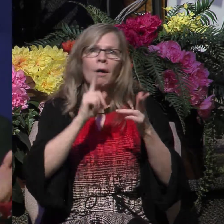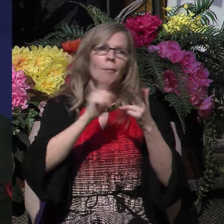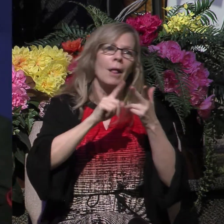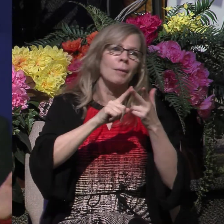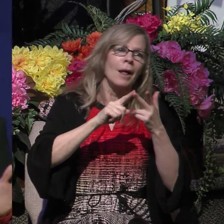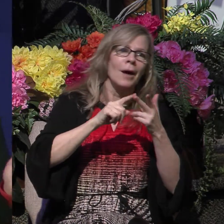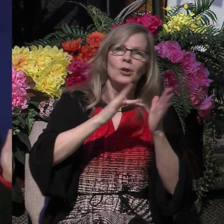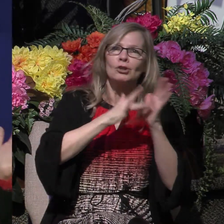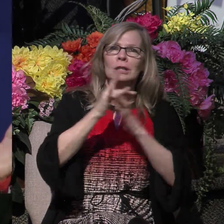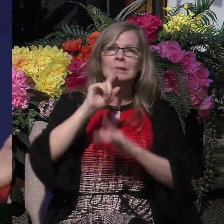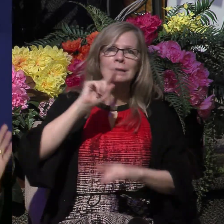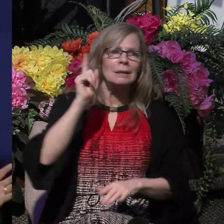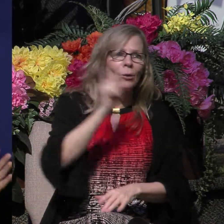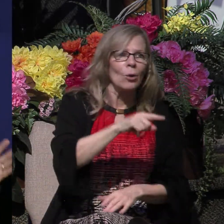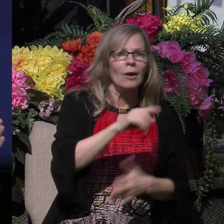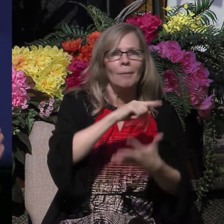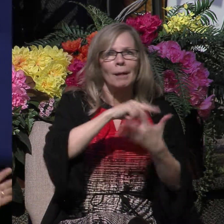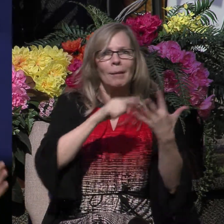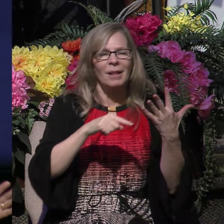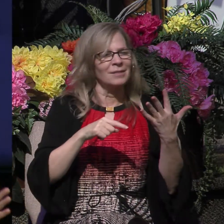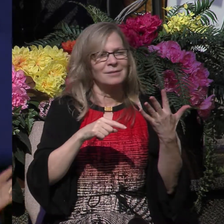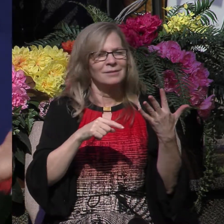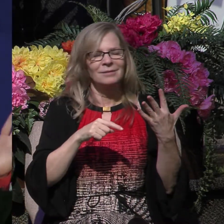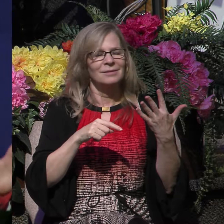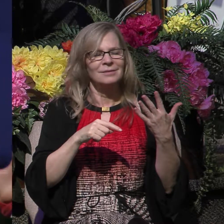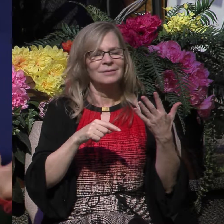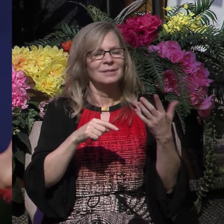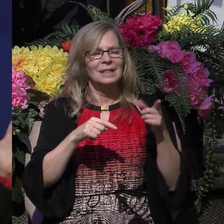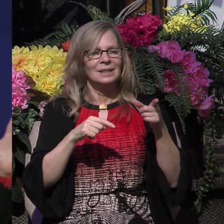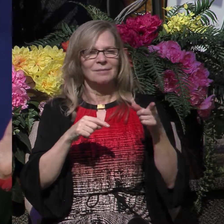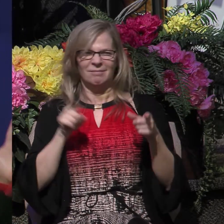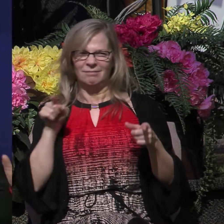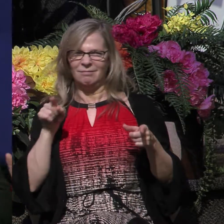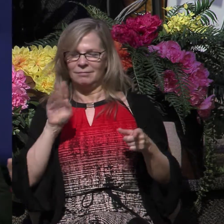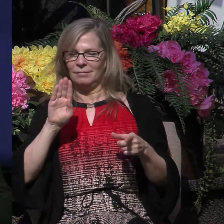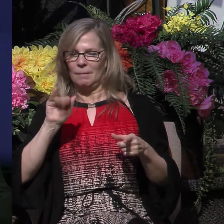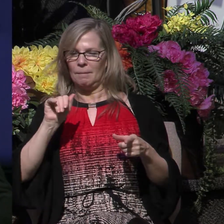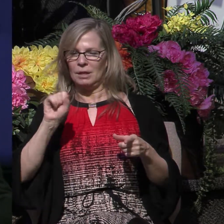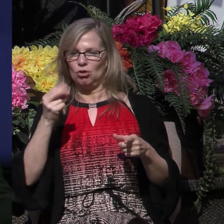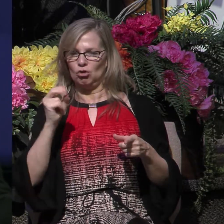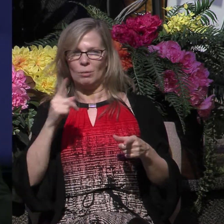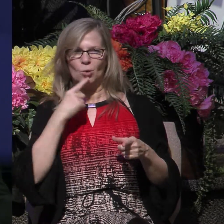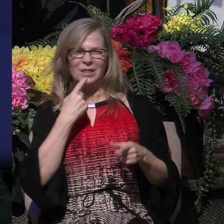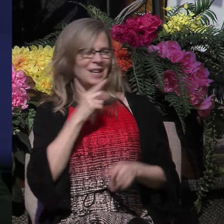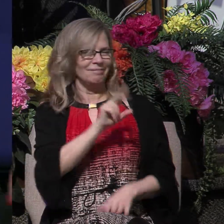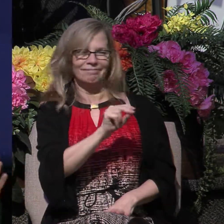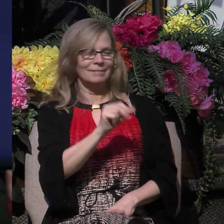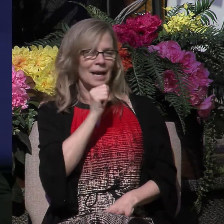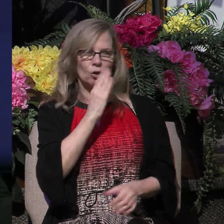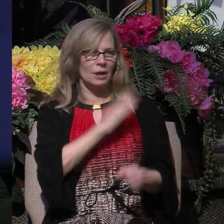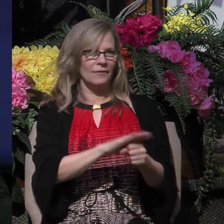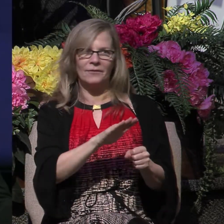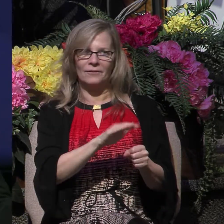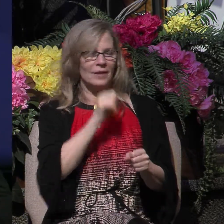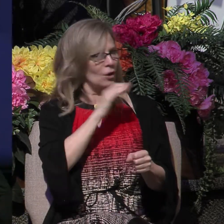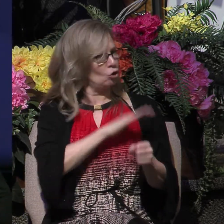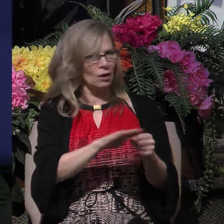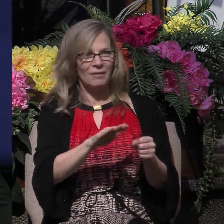church by Jesus, Bishop Smith would say to the candidate, and I quote, that will not do. That will not do. I have only three